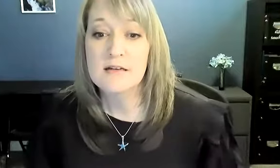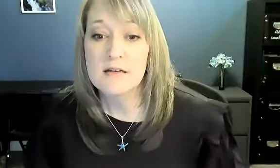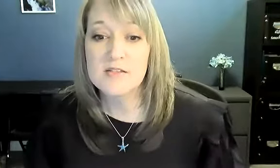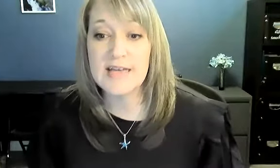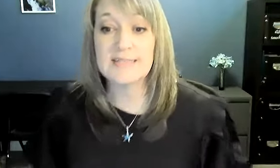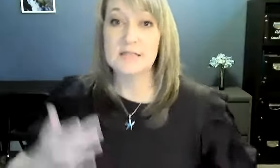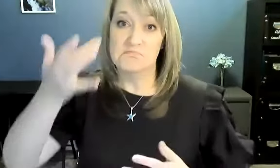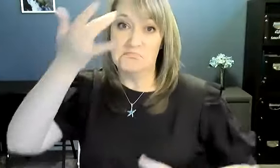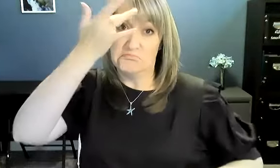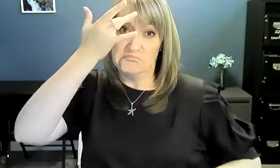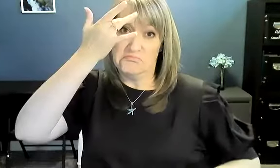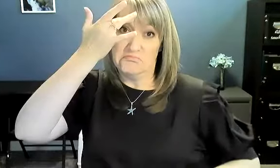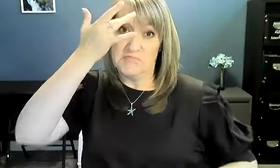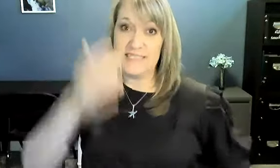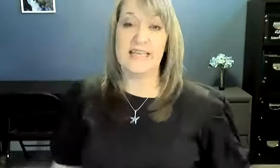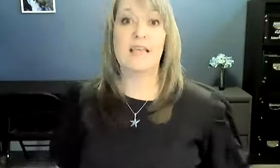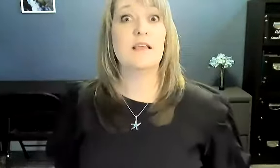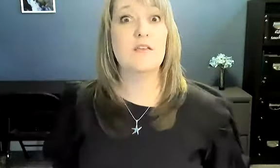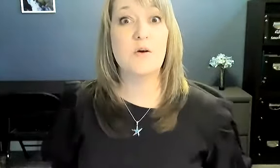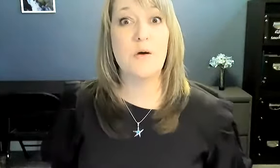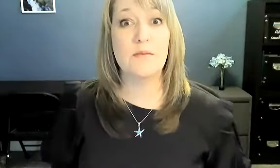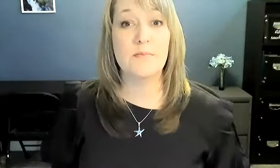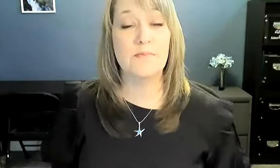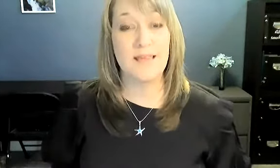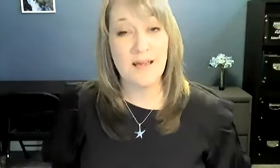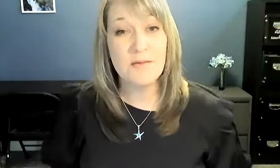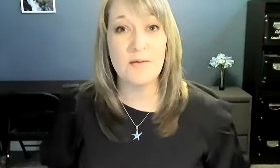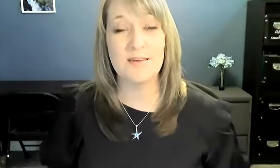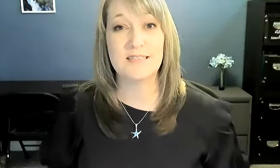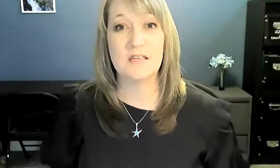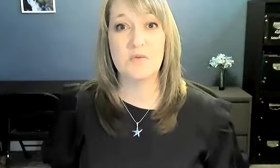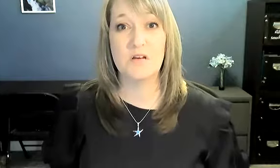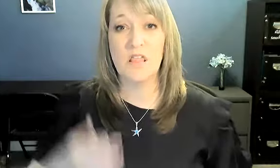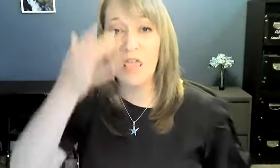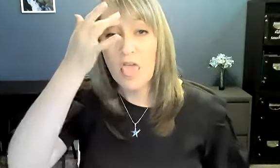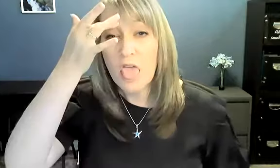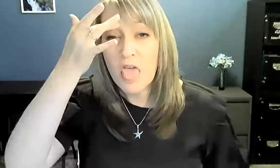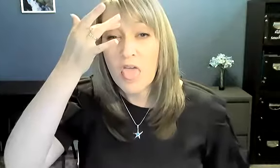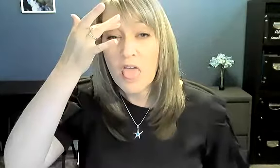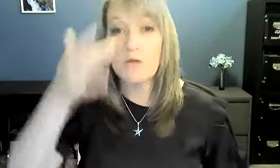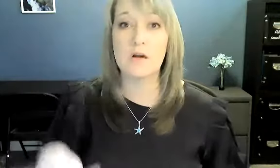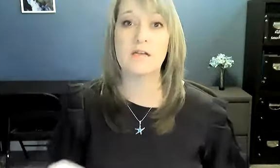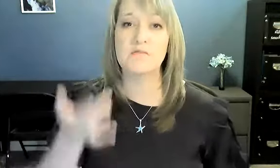So that's sick. And again, you don't want to be happy about being sick. want to, or kind of